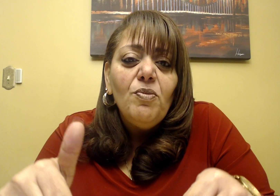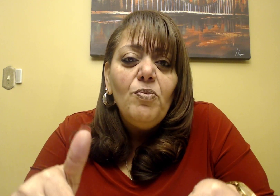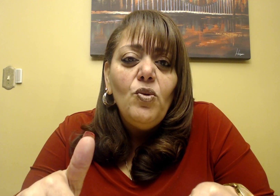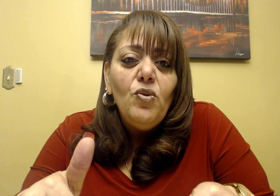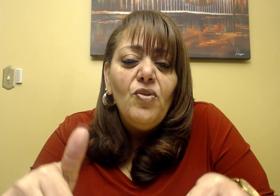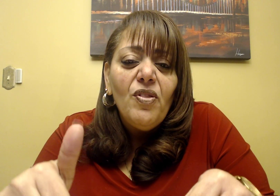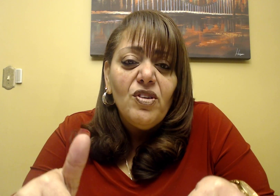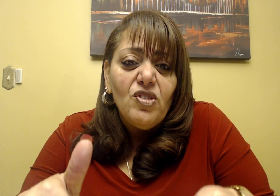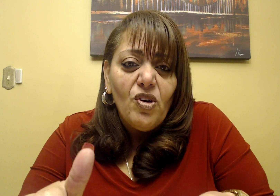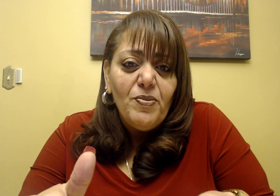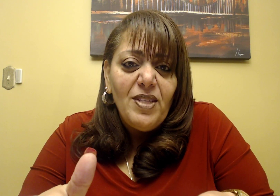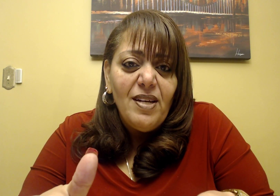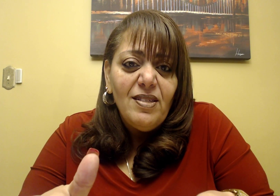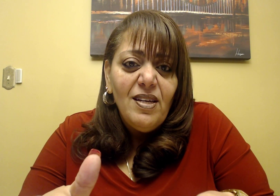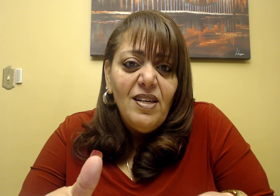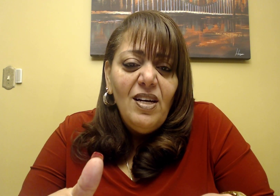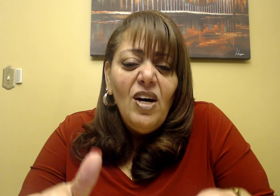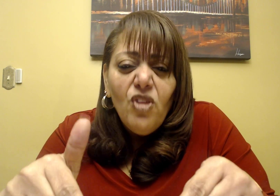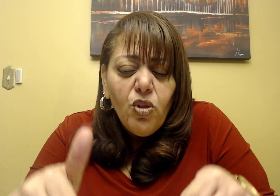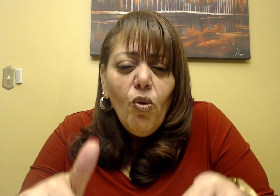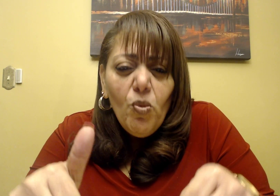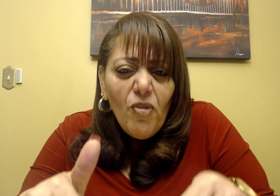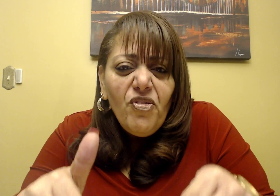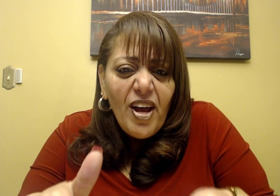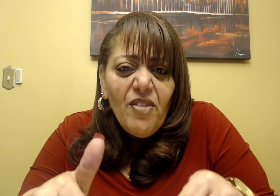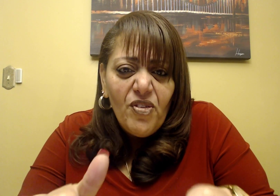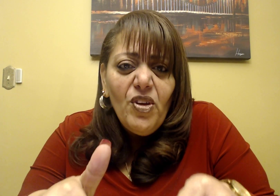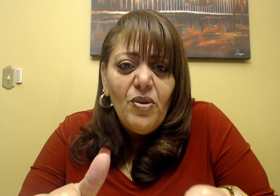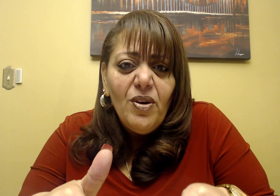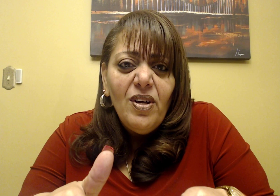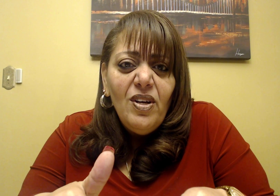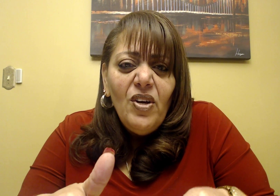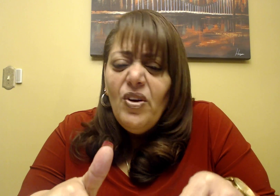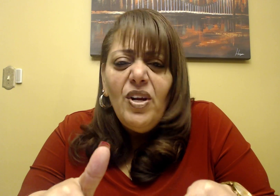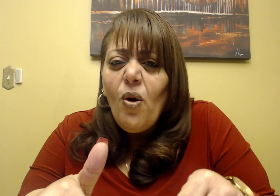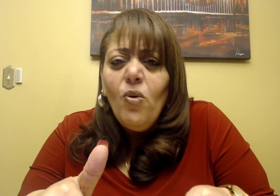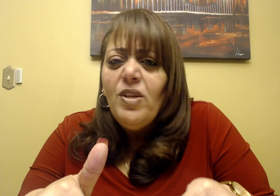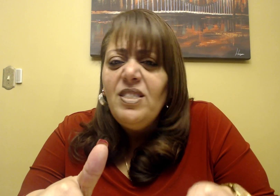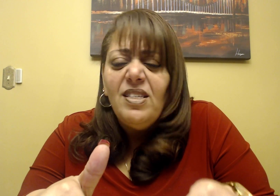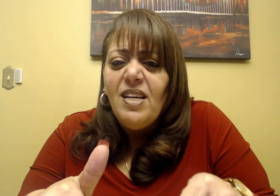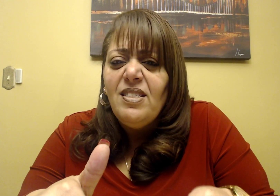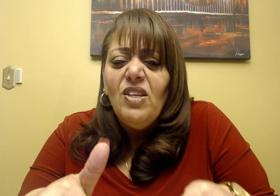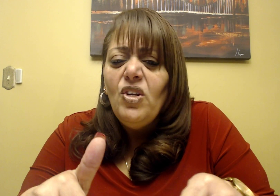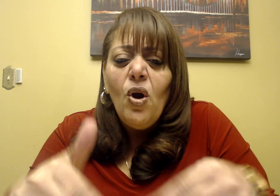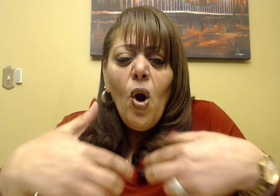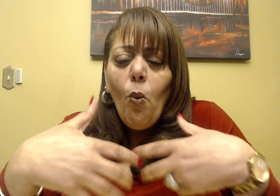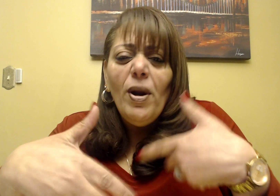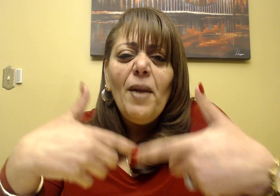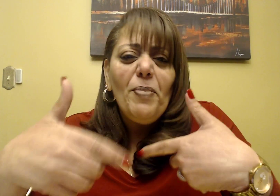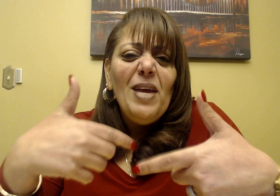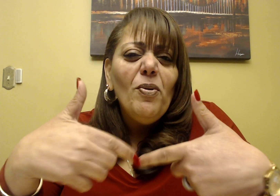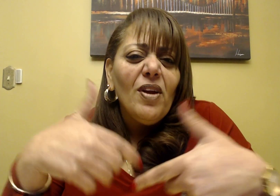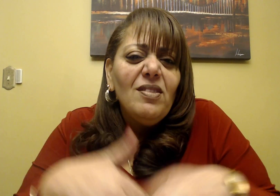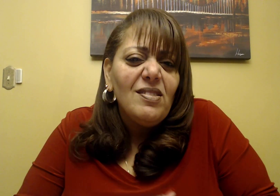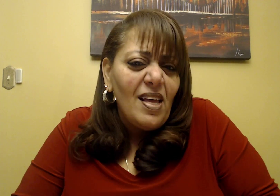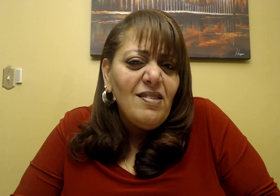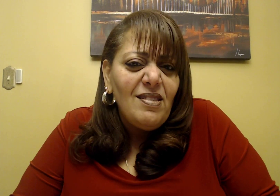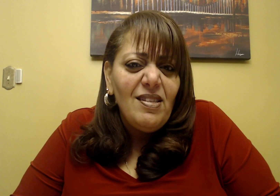move the circumstance. The Lord will fight for you. You need only to stand still. And you know, we're not a people that understand standing